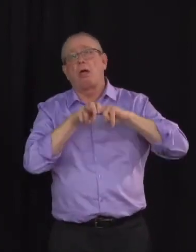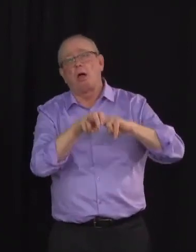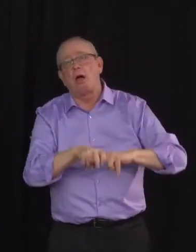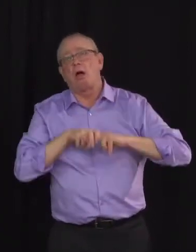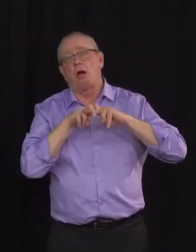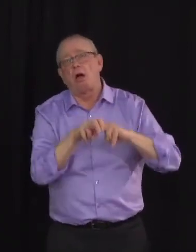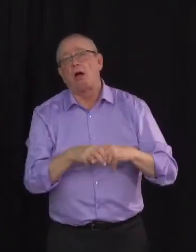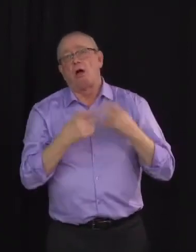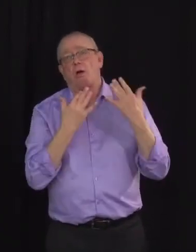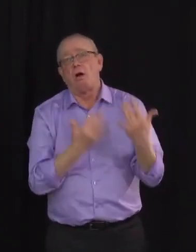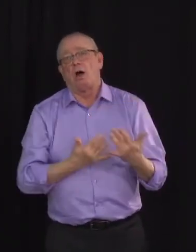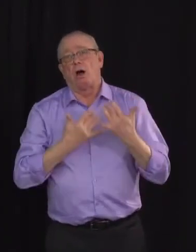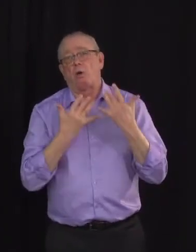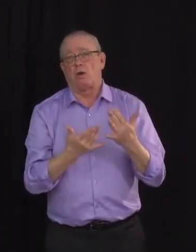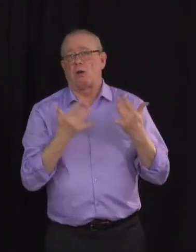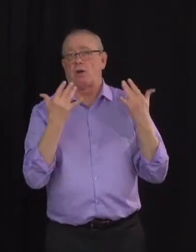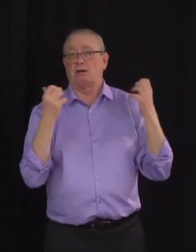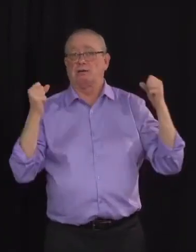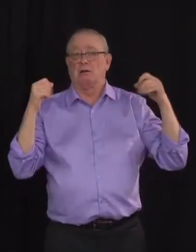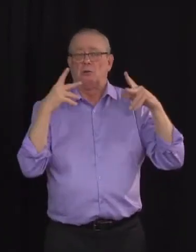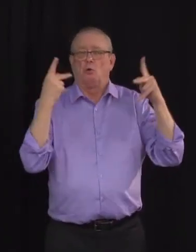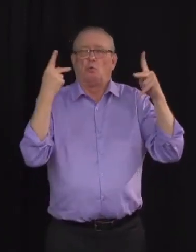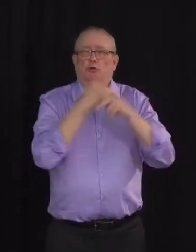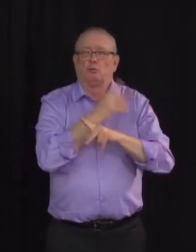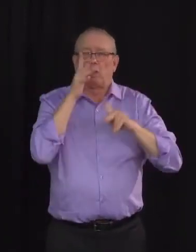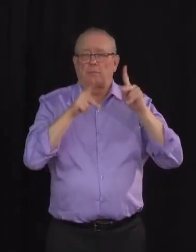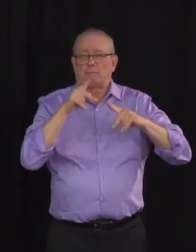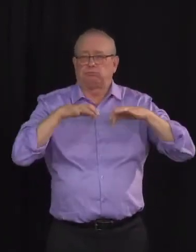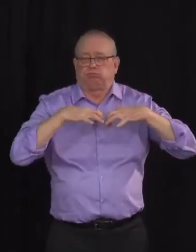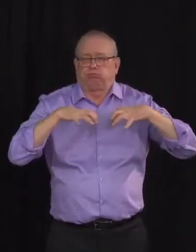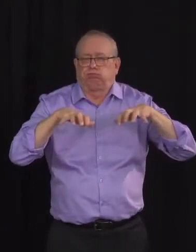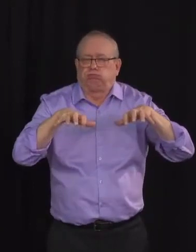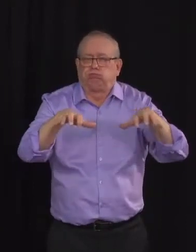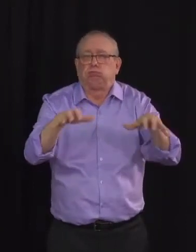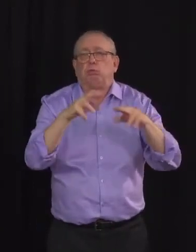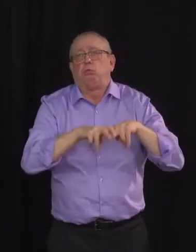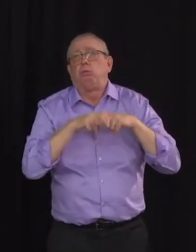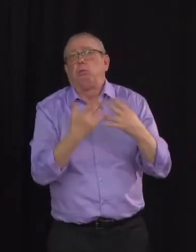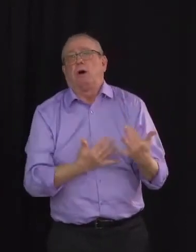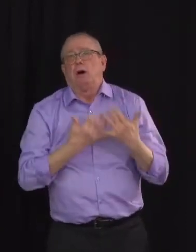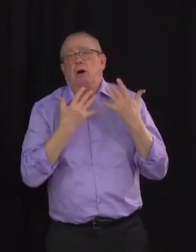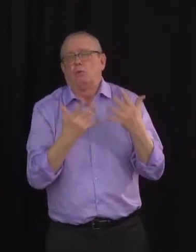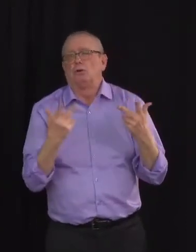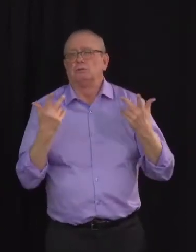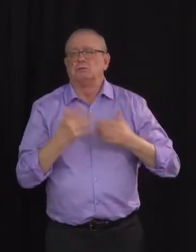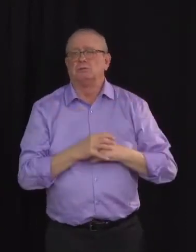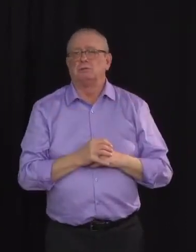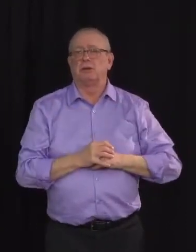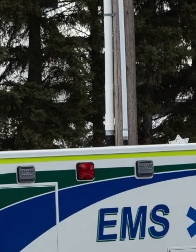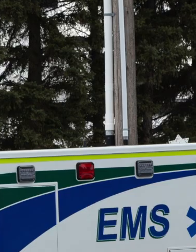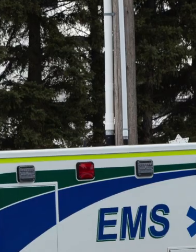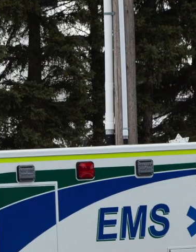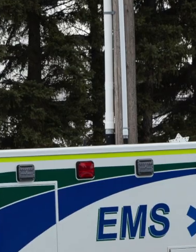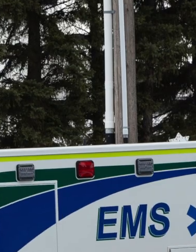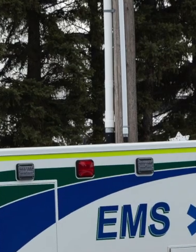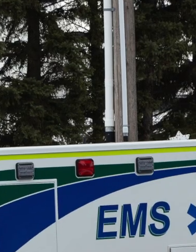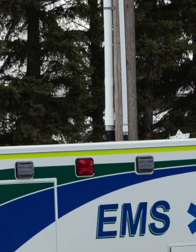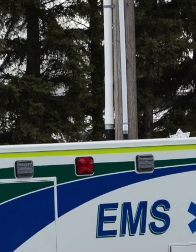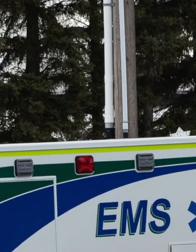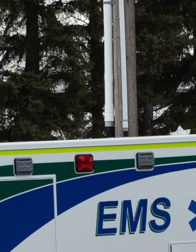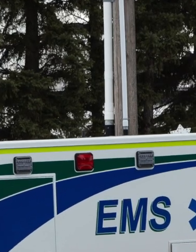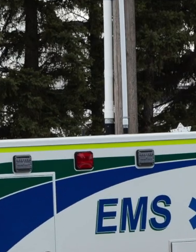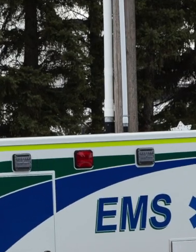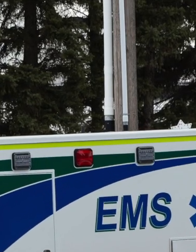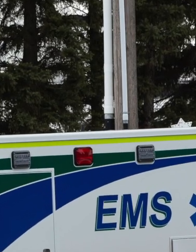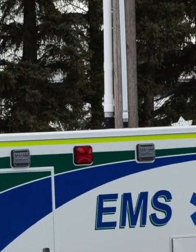their ability to take new arrivals leaving Albertans with broken bones and other less severe needs in waiting rooms. Everyone should